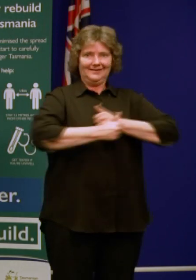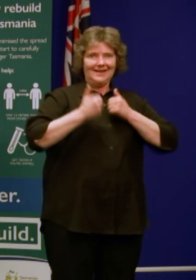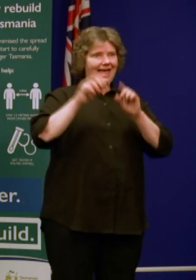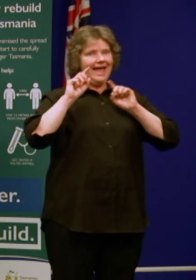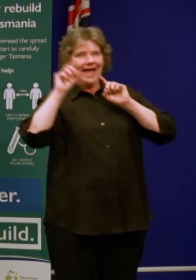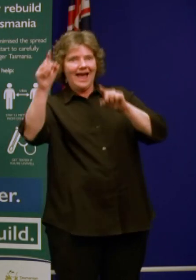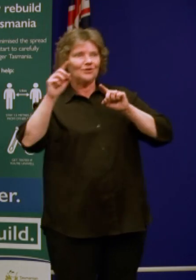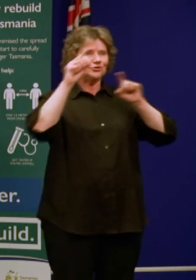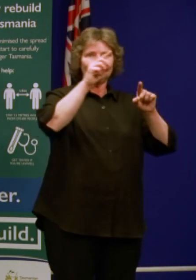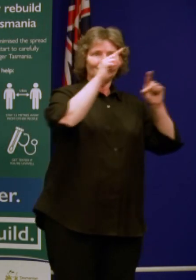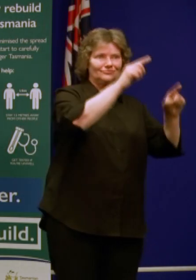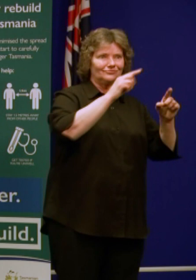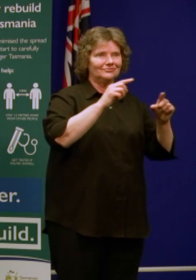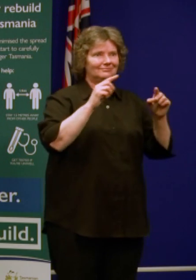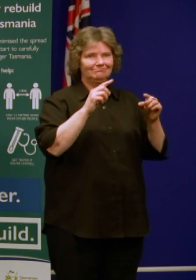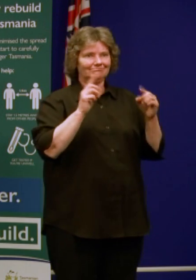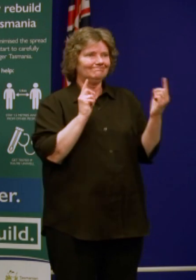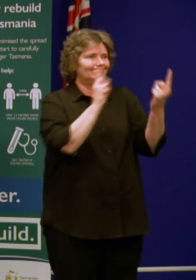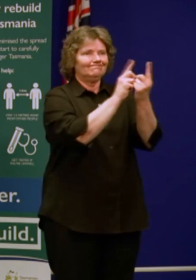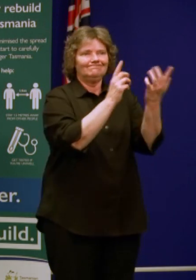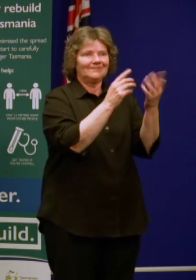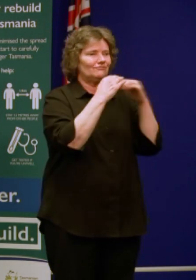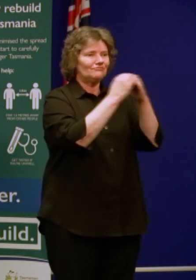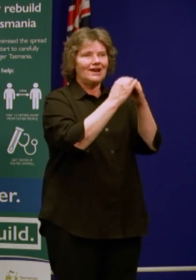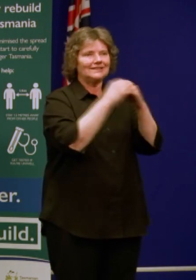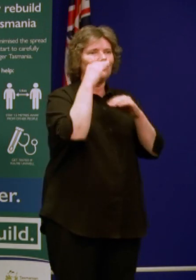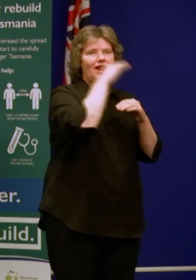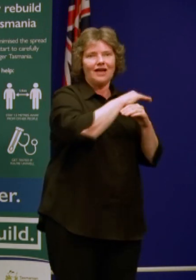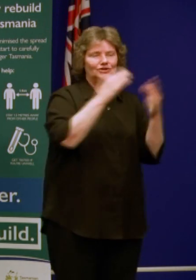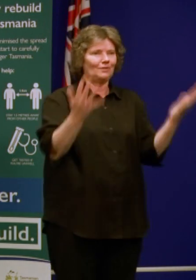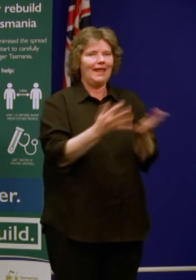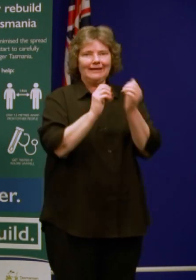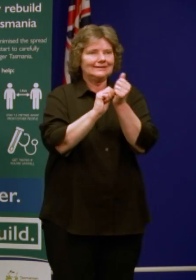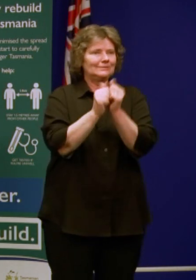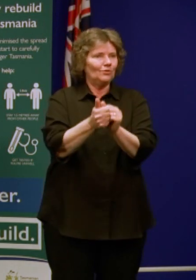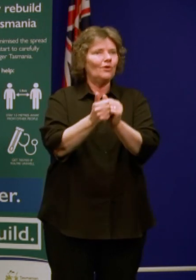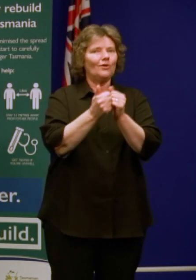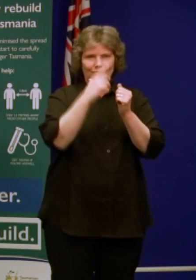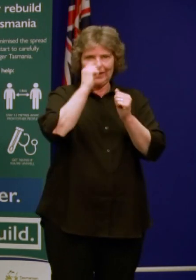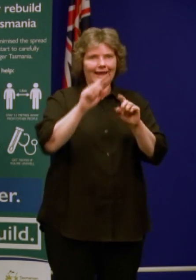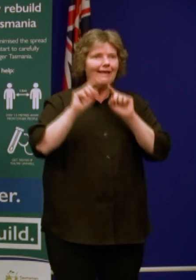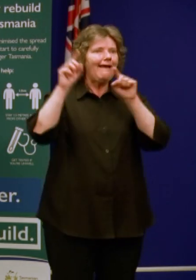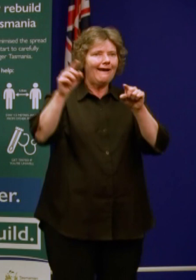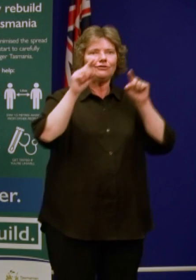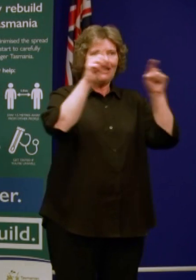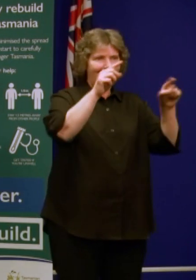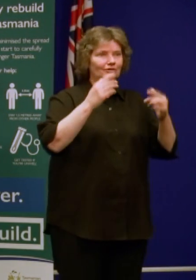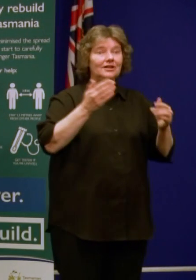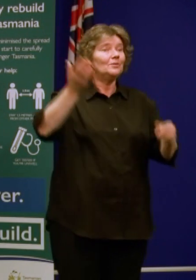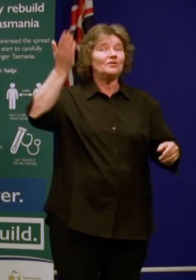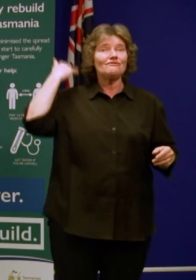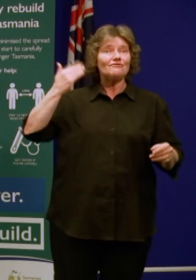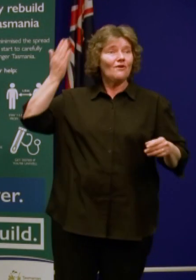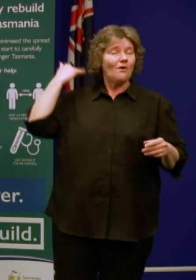We're going and having lunch with friends, we're playing sport, we're doing a lot of things in our community that once we took for granted and then